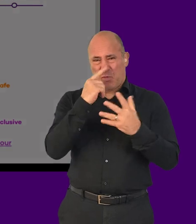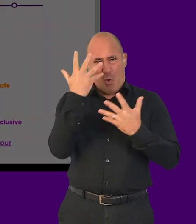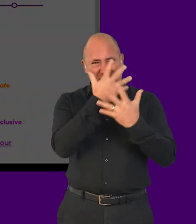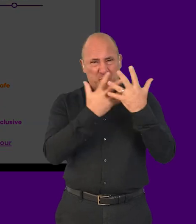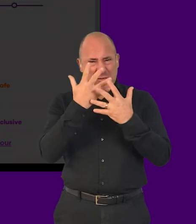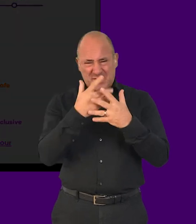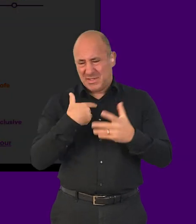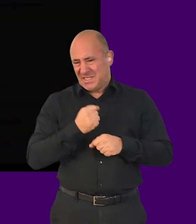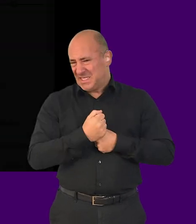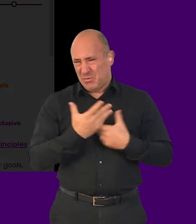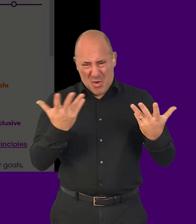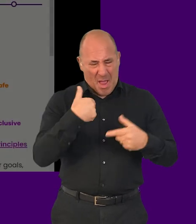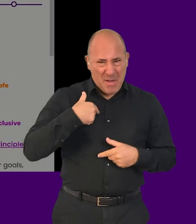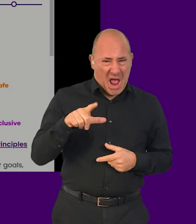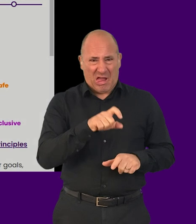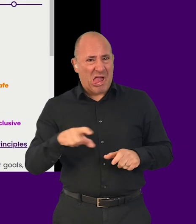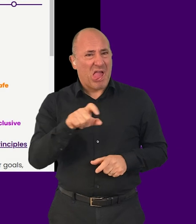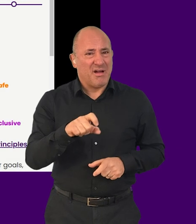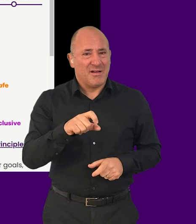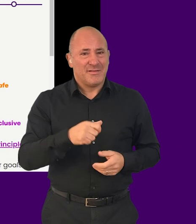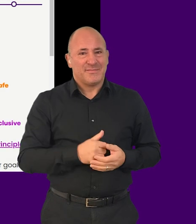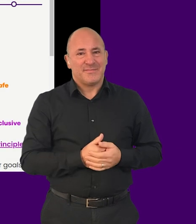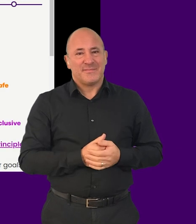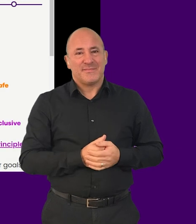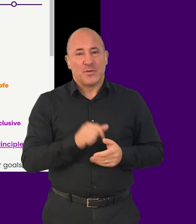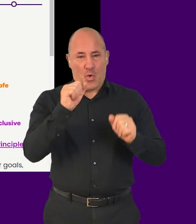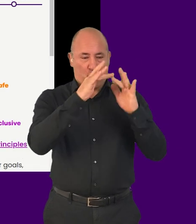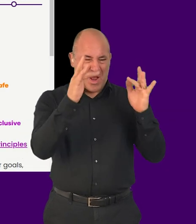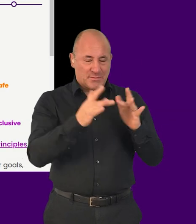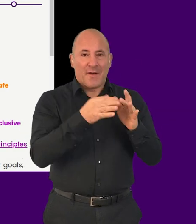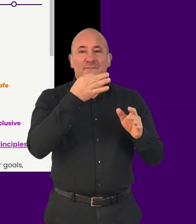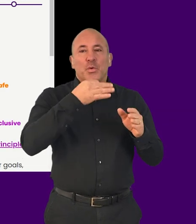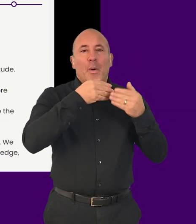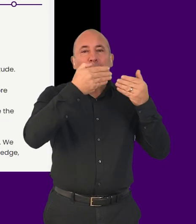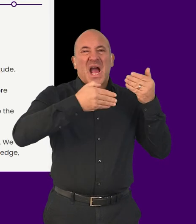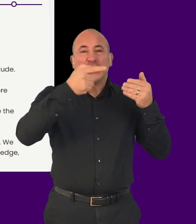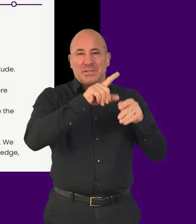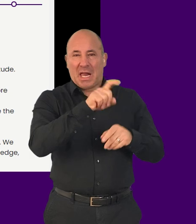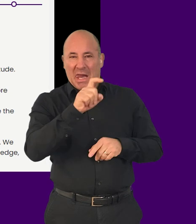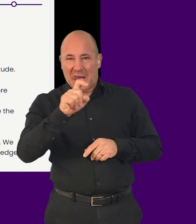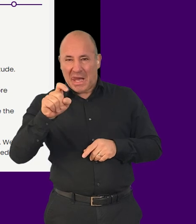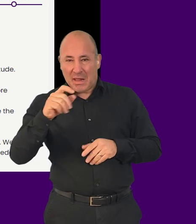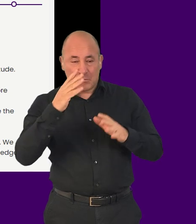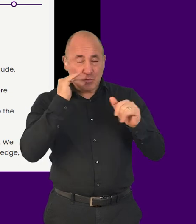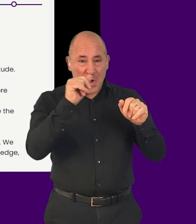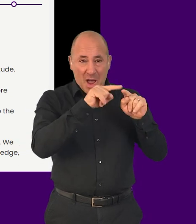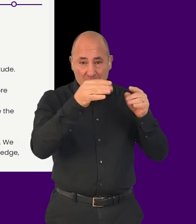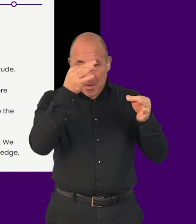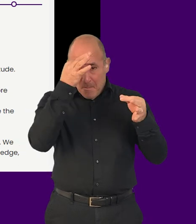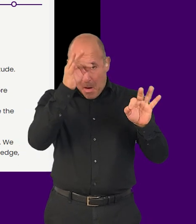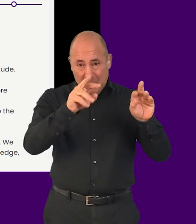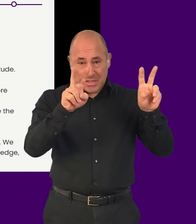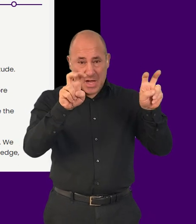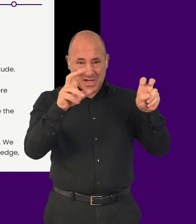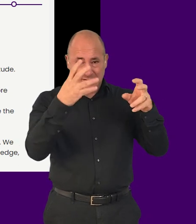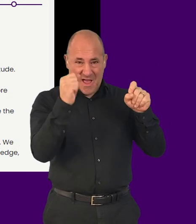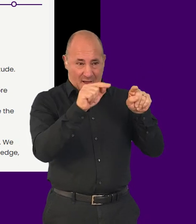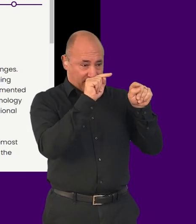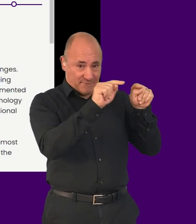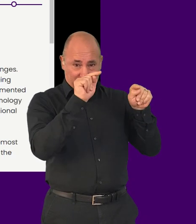frustrate people. Load a few pages from your website and check that an accurate and clear title is visible on the browser